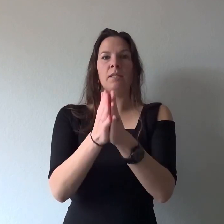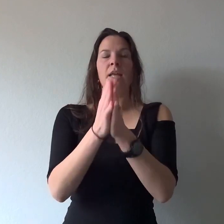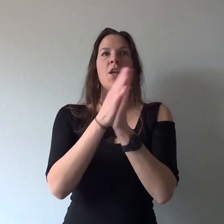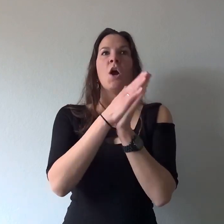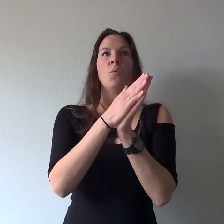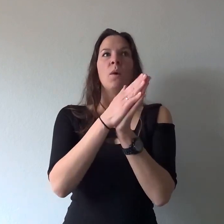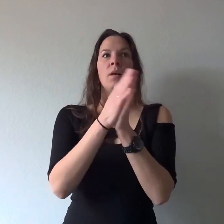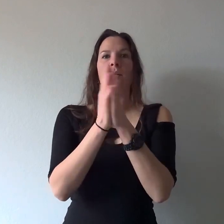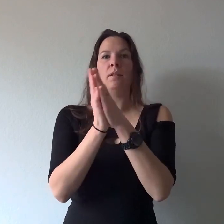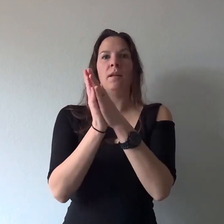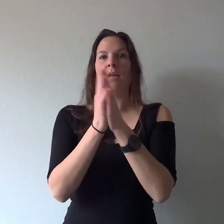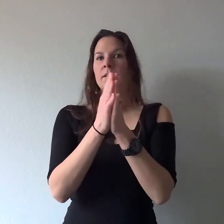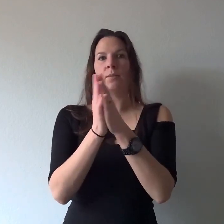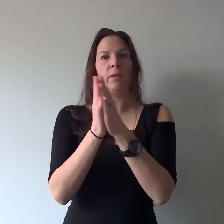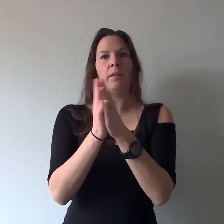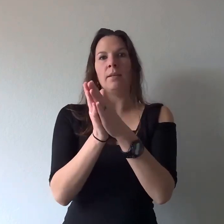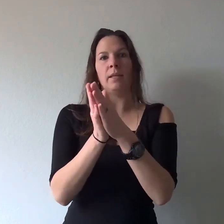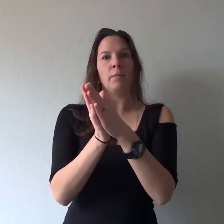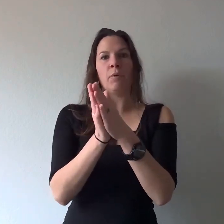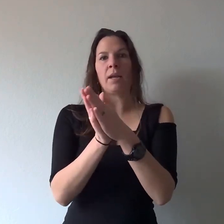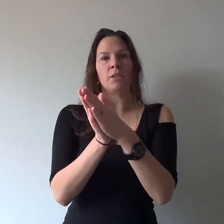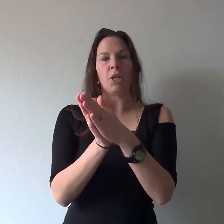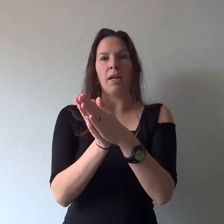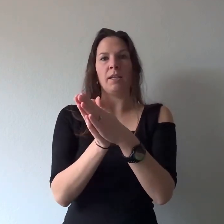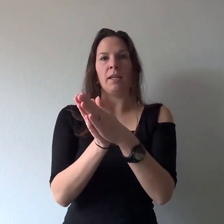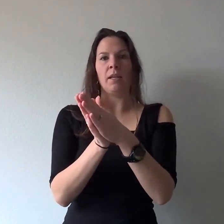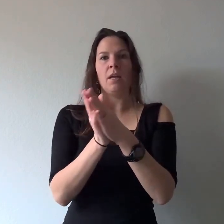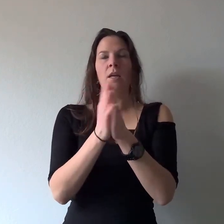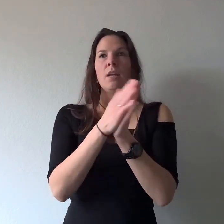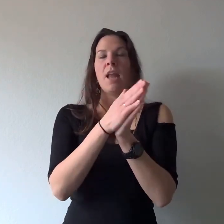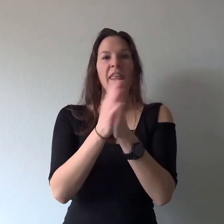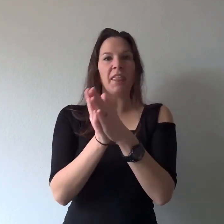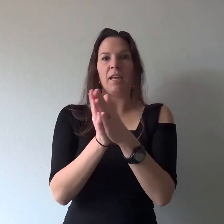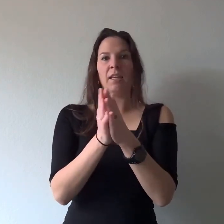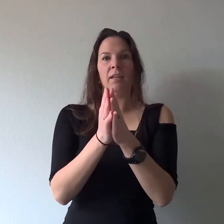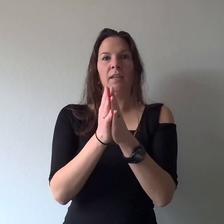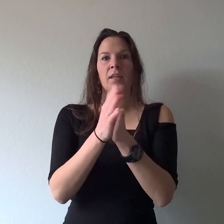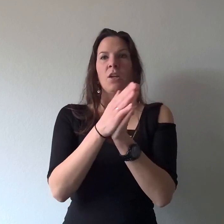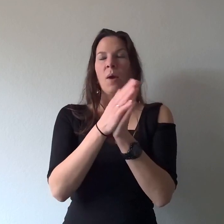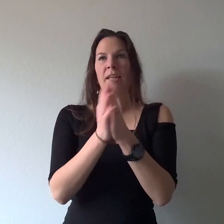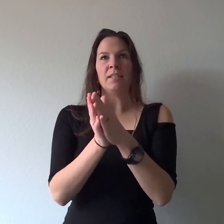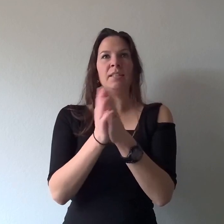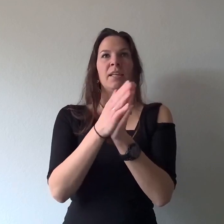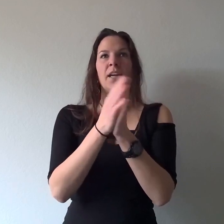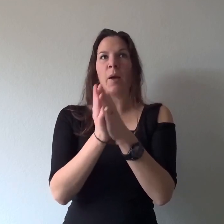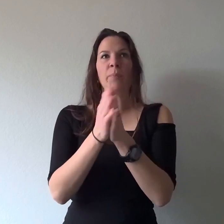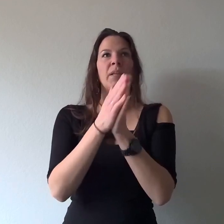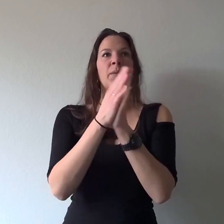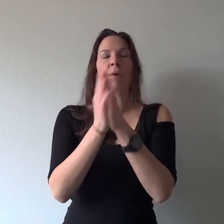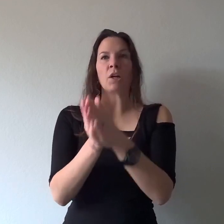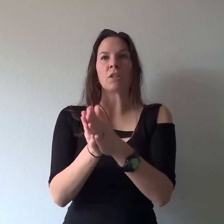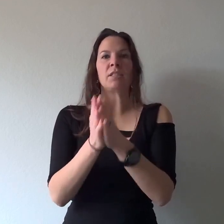and no one is squeaky clean bright and shiny nothing, no entity, company, person